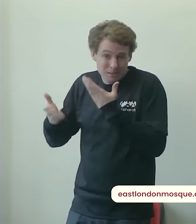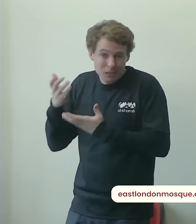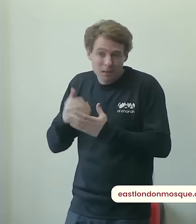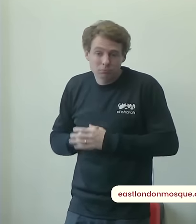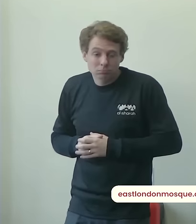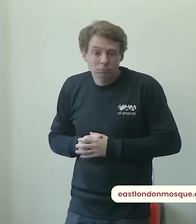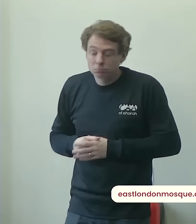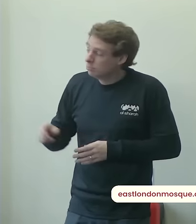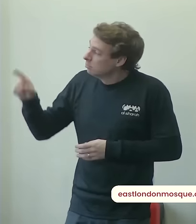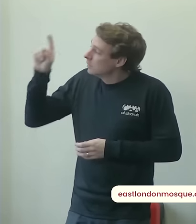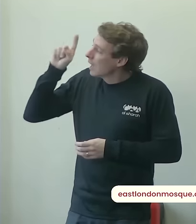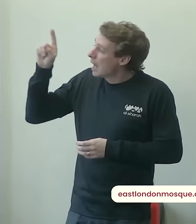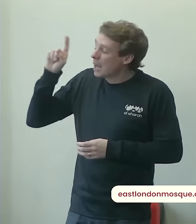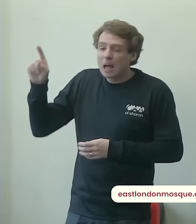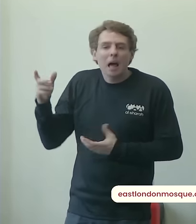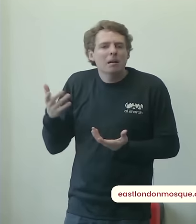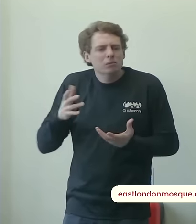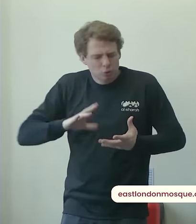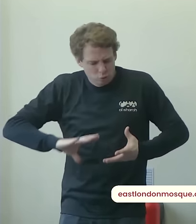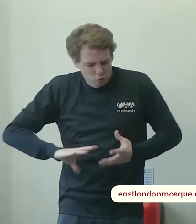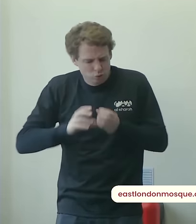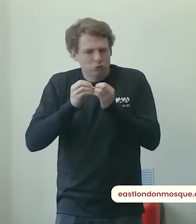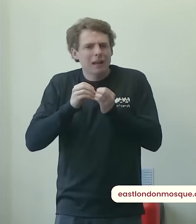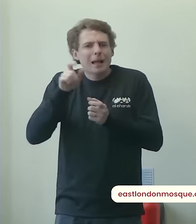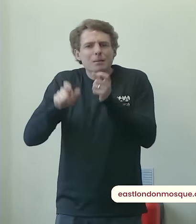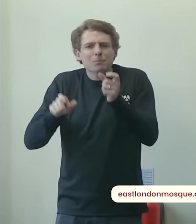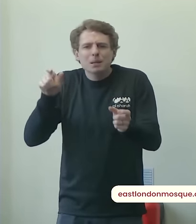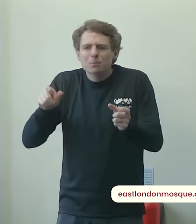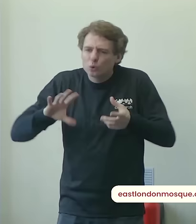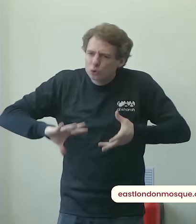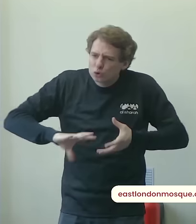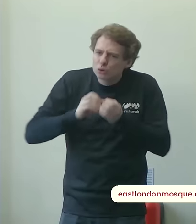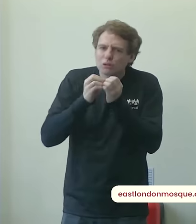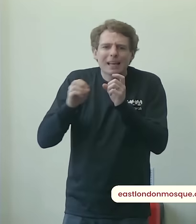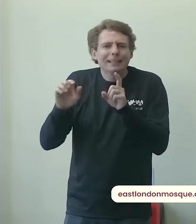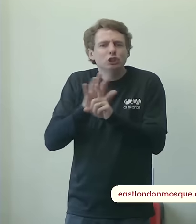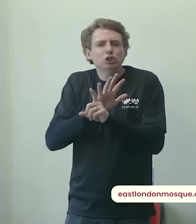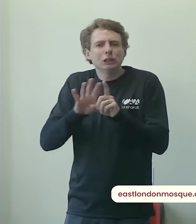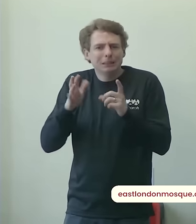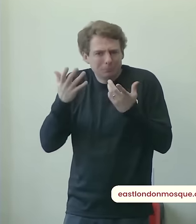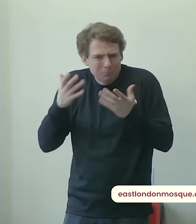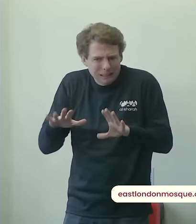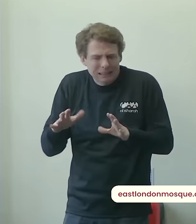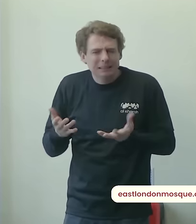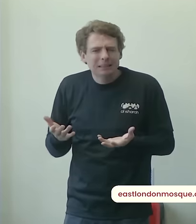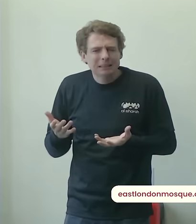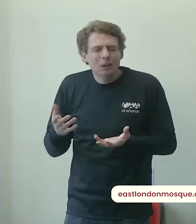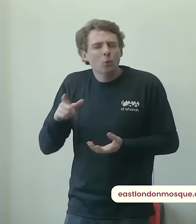mankind or jin kind but he says he he has created us in order to test us to give